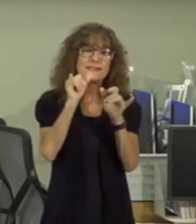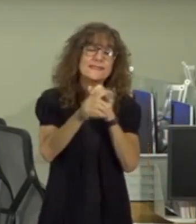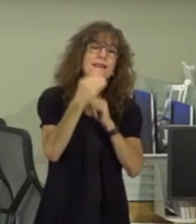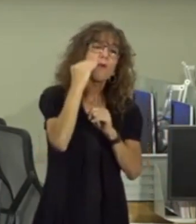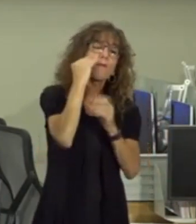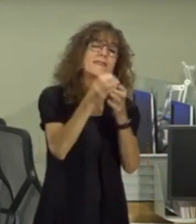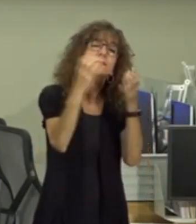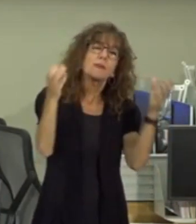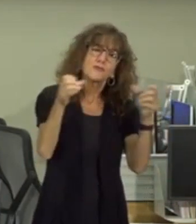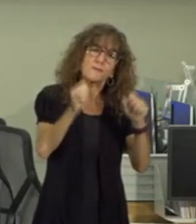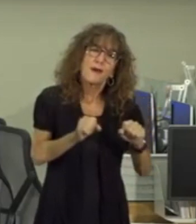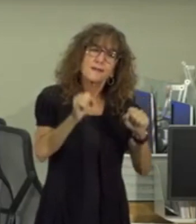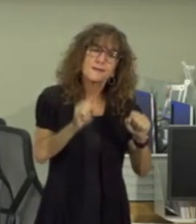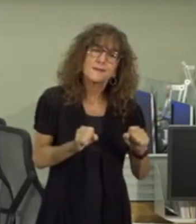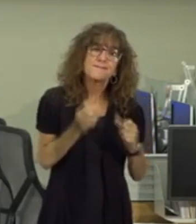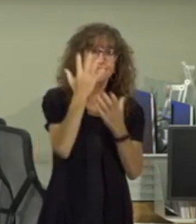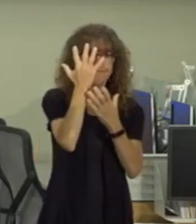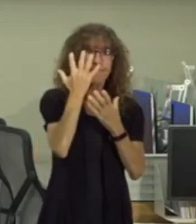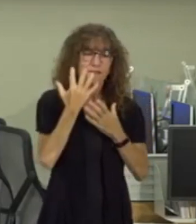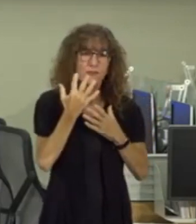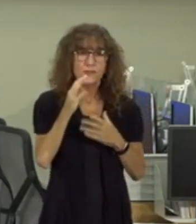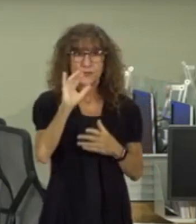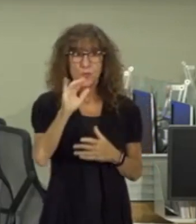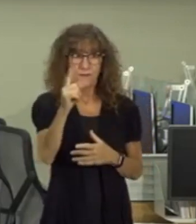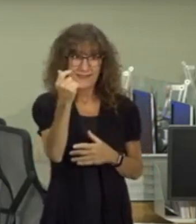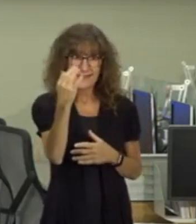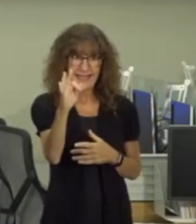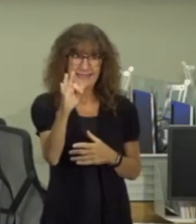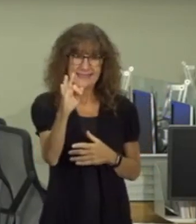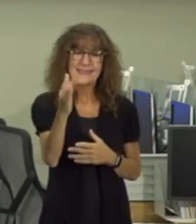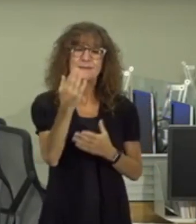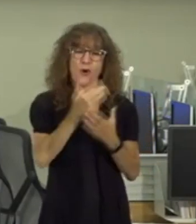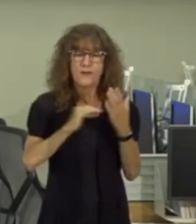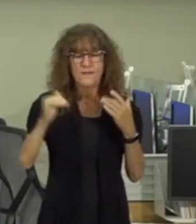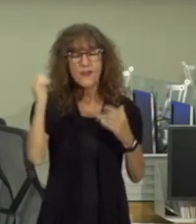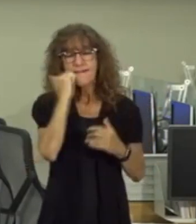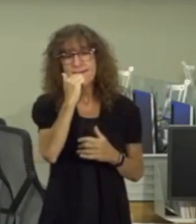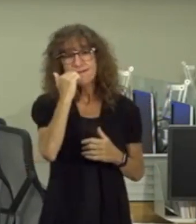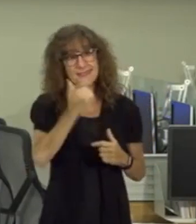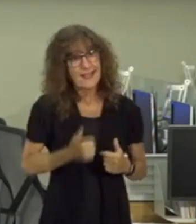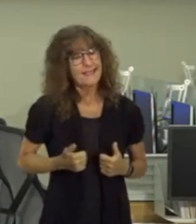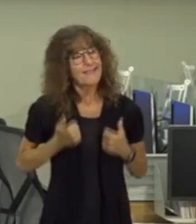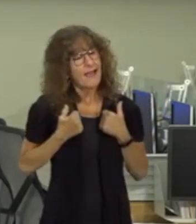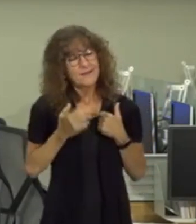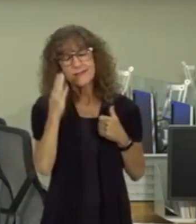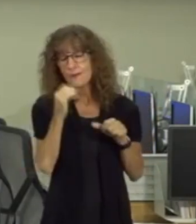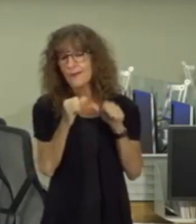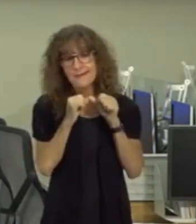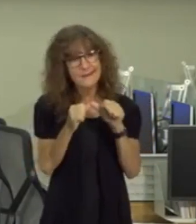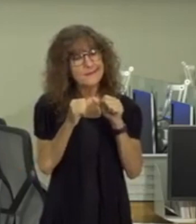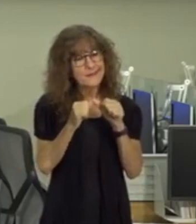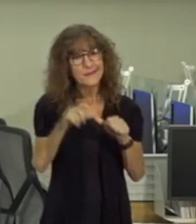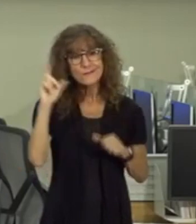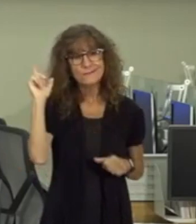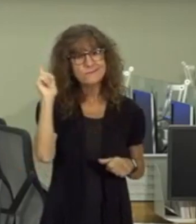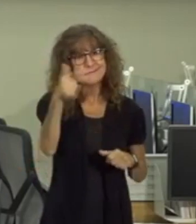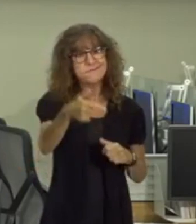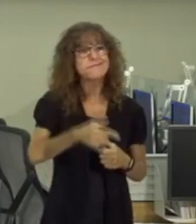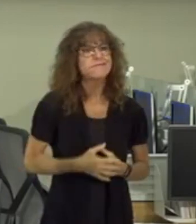home as much as possible unfortunately covet 19 is a part of our daily lives and it's going to be that way for a while